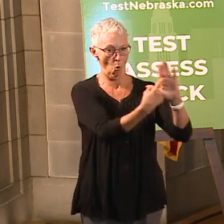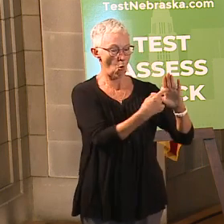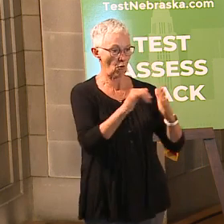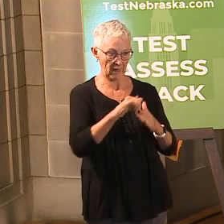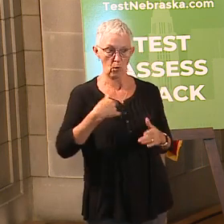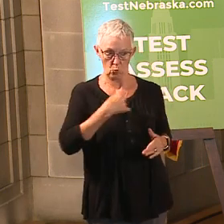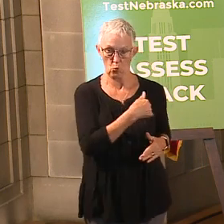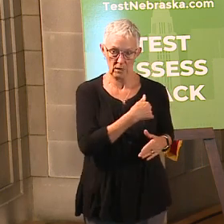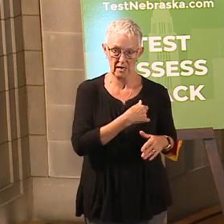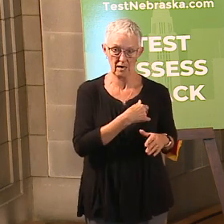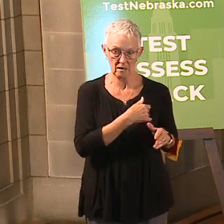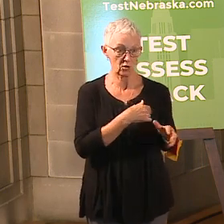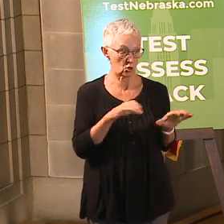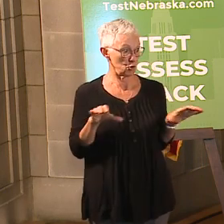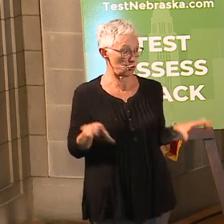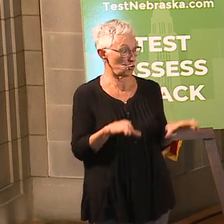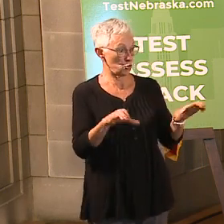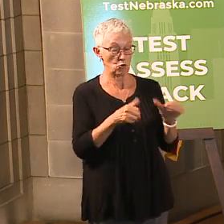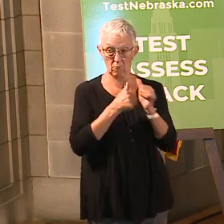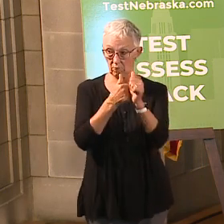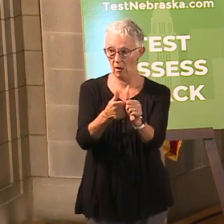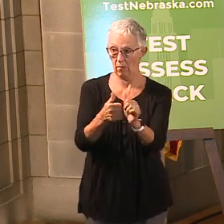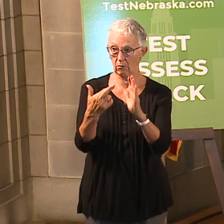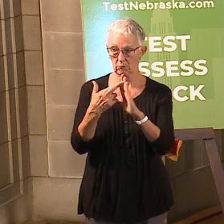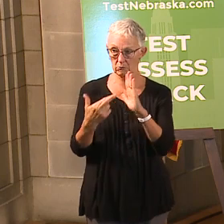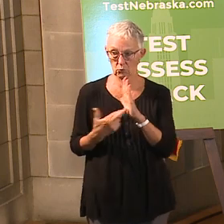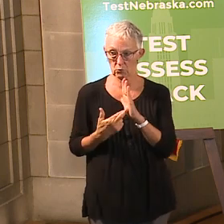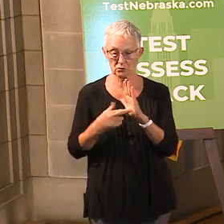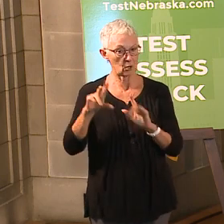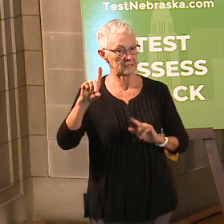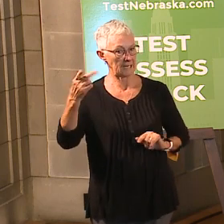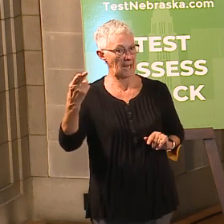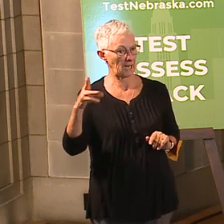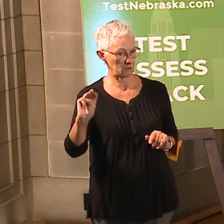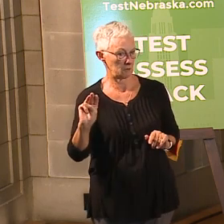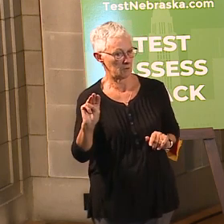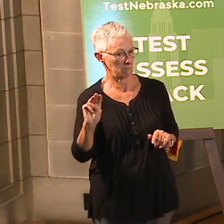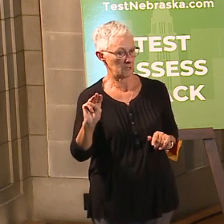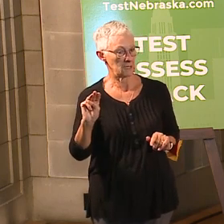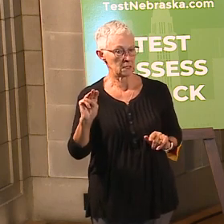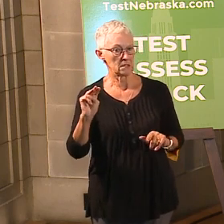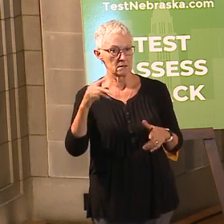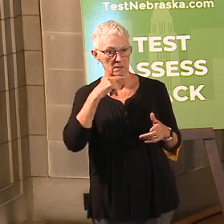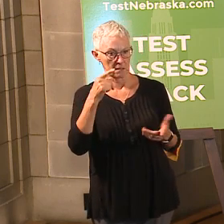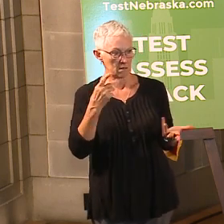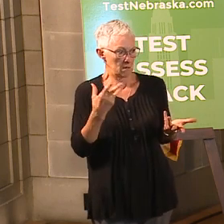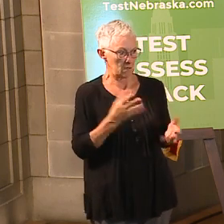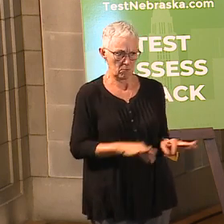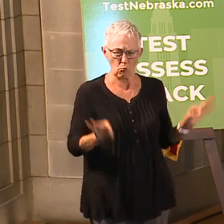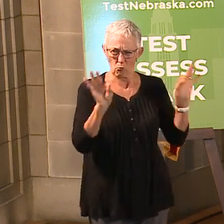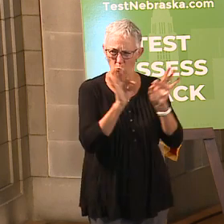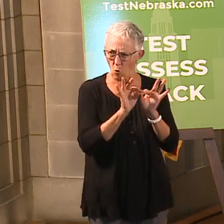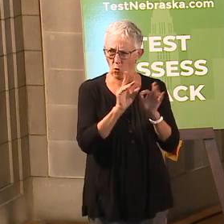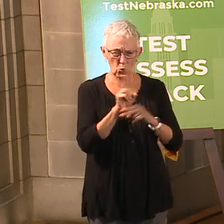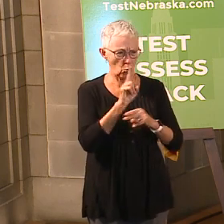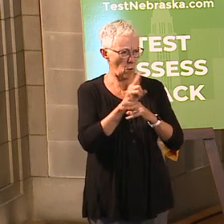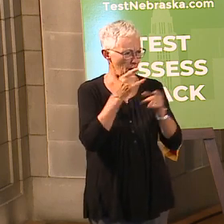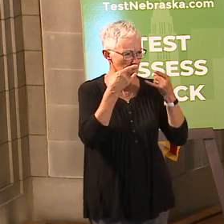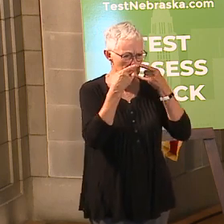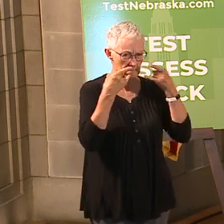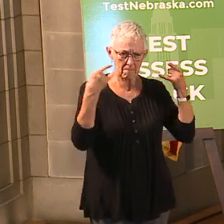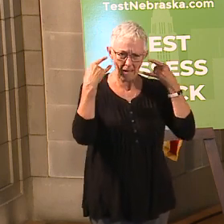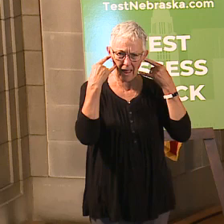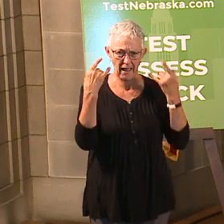allows us to even further model that, exploring that and explaining to folks that the importance of masking as part of the quarantine